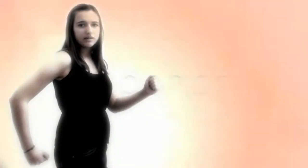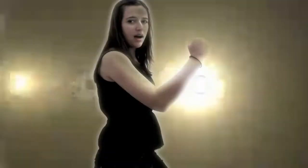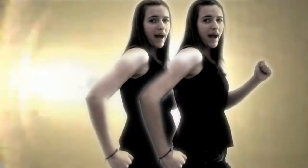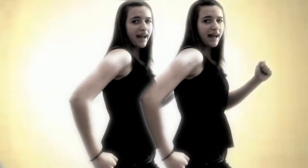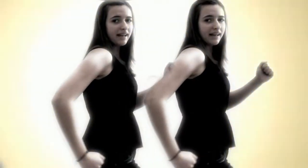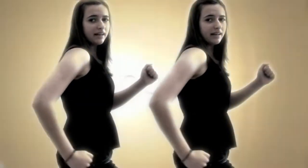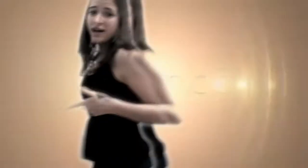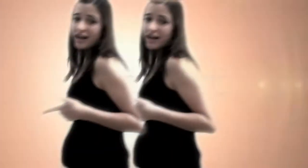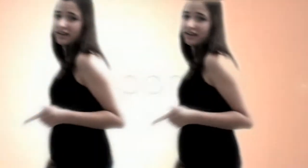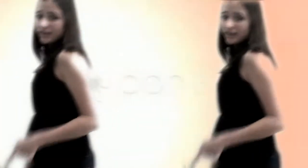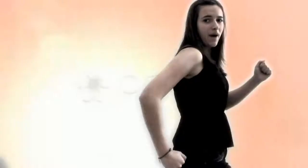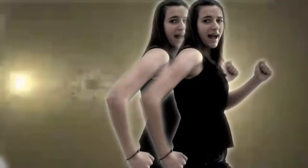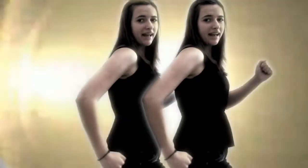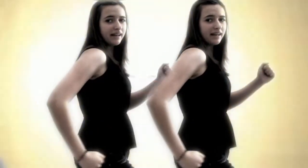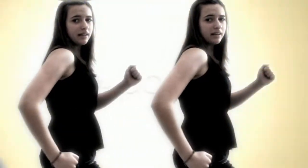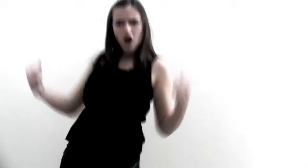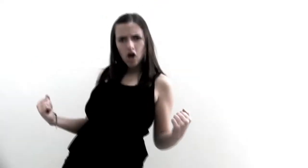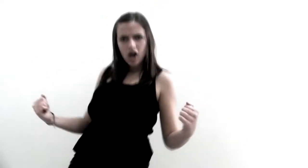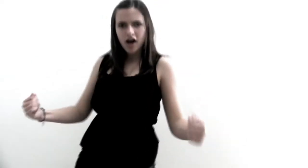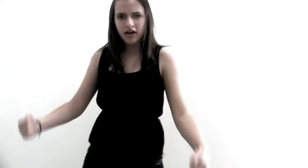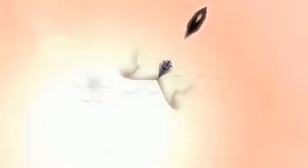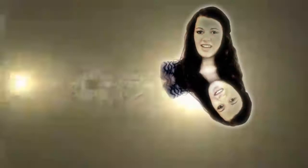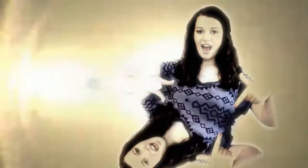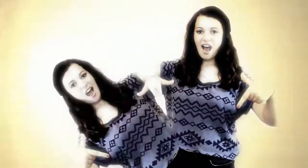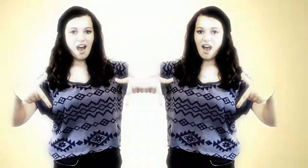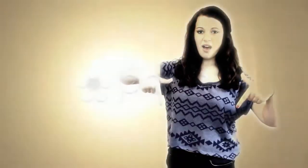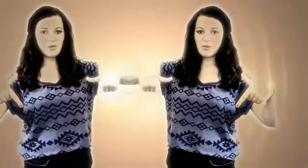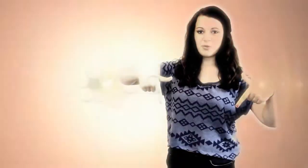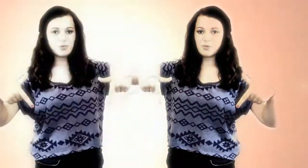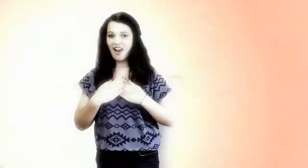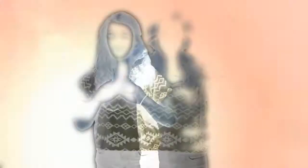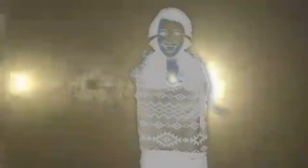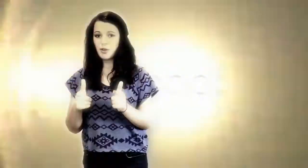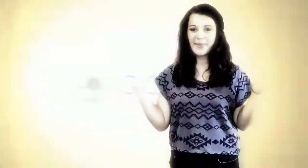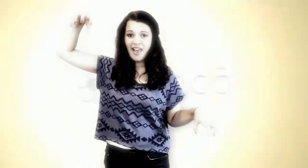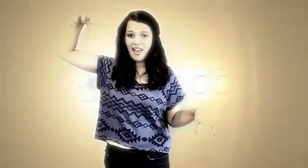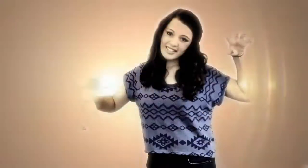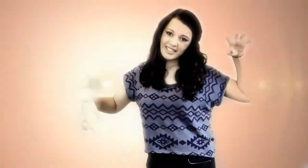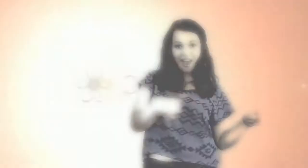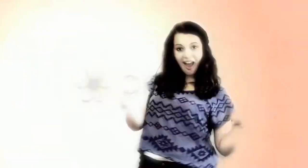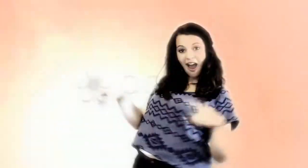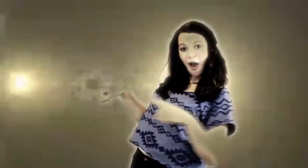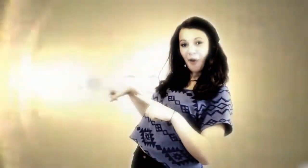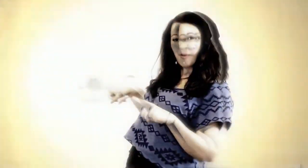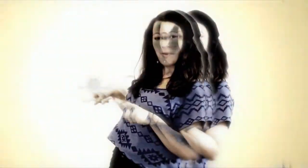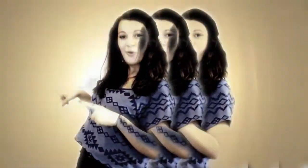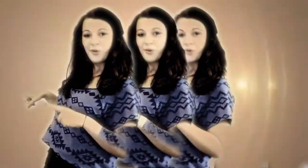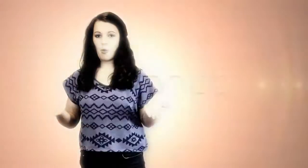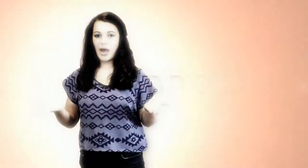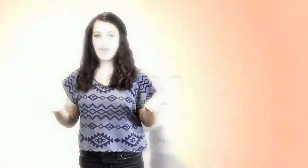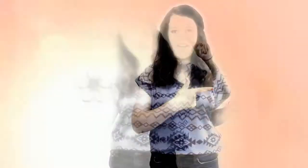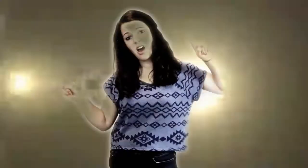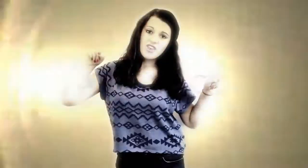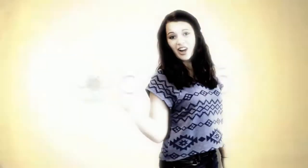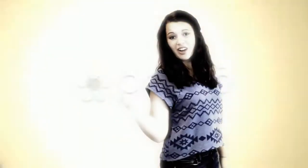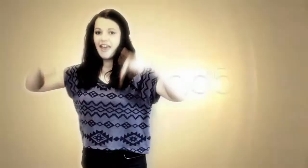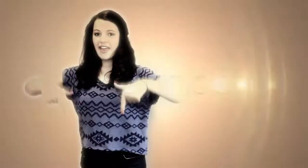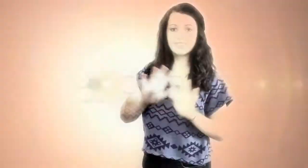to wait, wait, wait Now, I seen you been hanging out, we said all the girl in